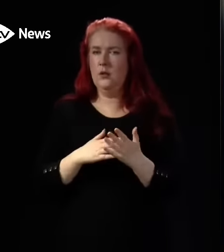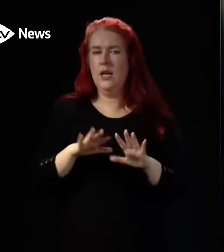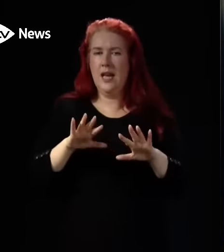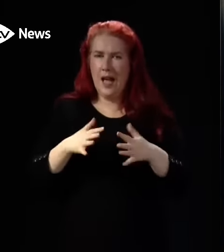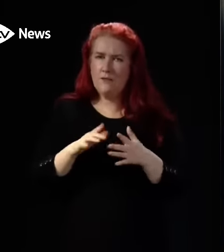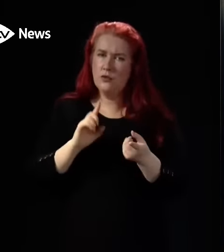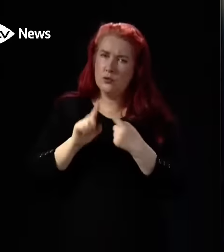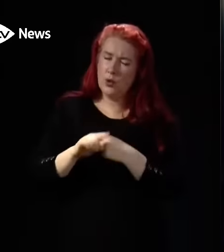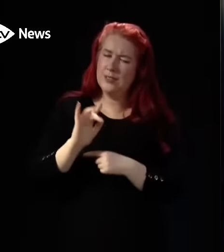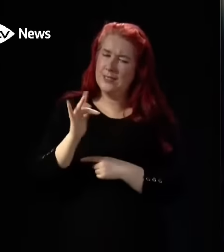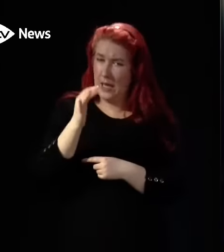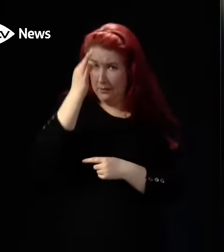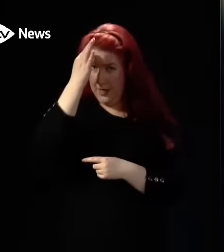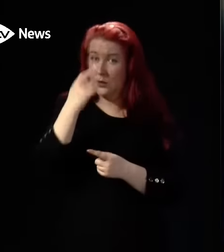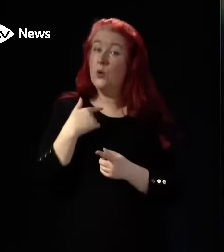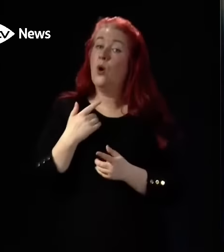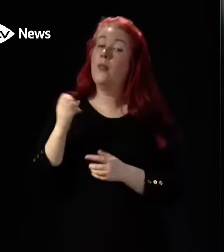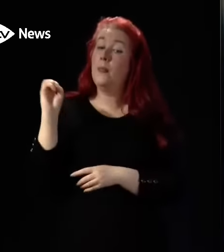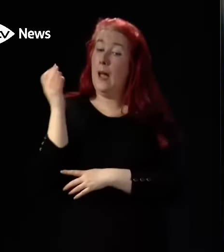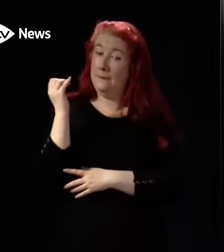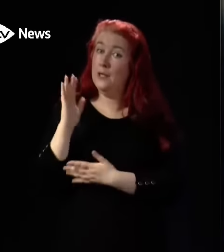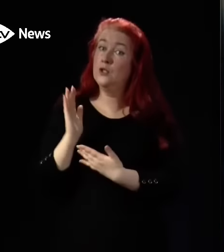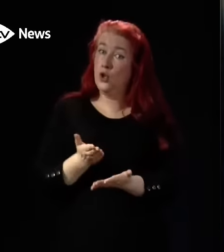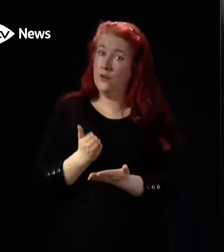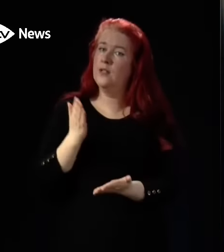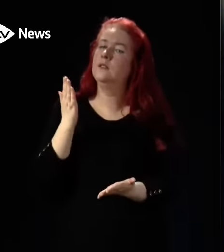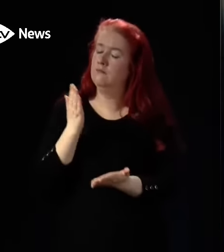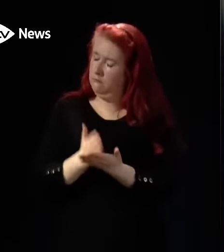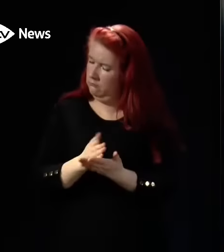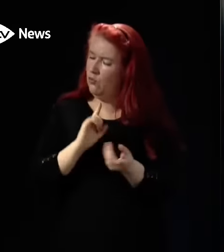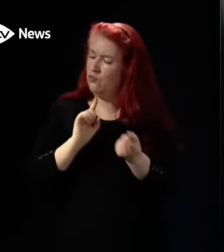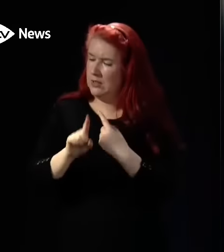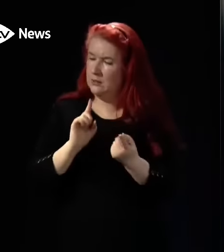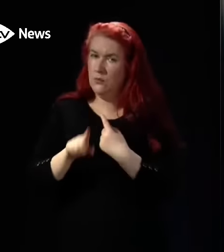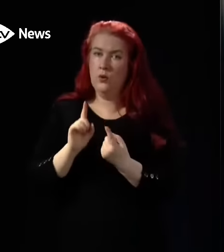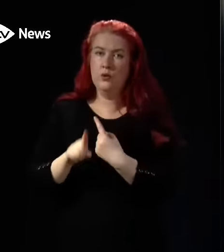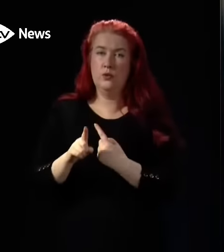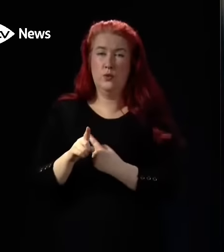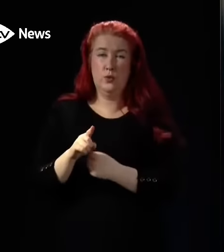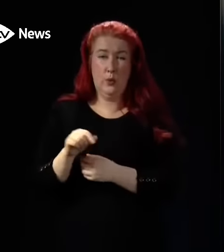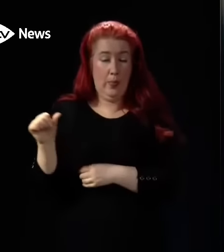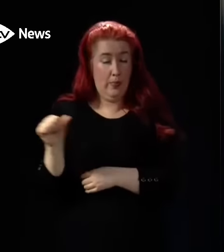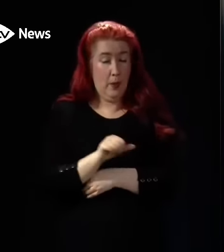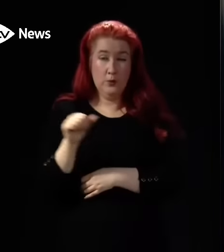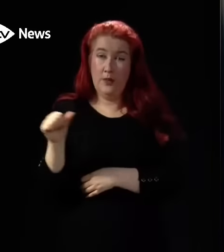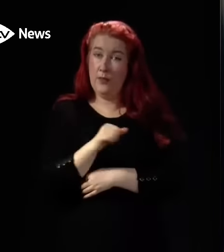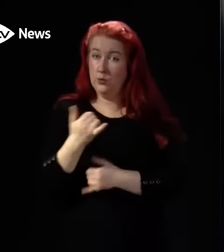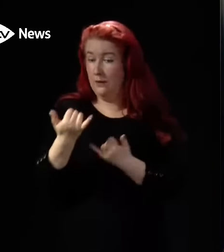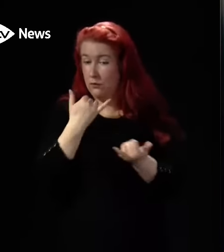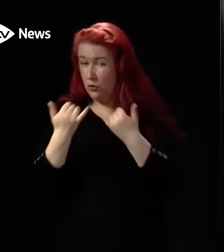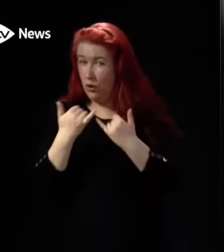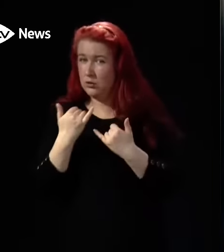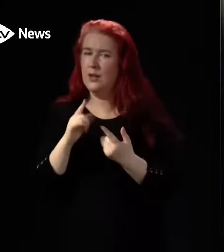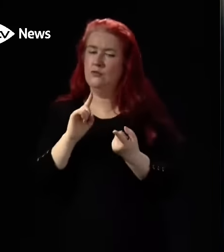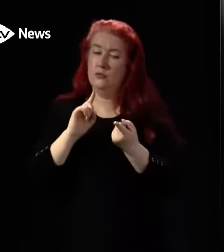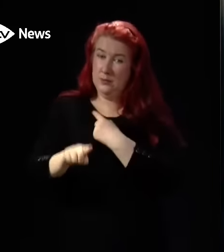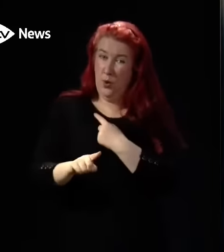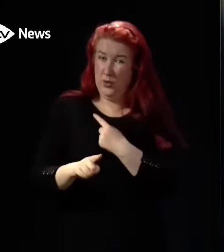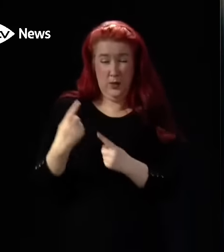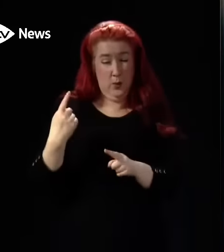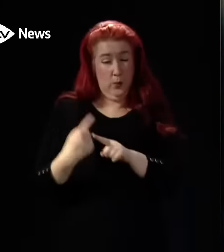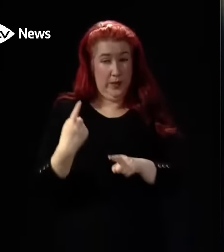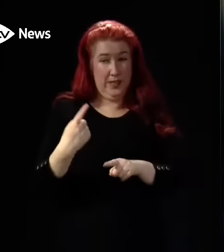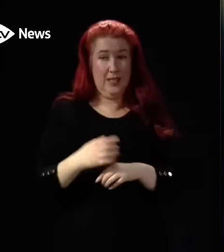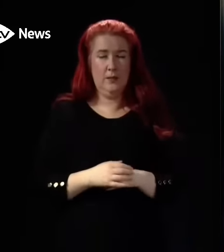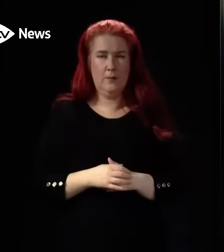7 seconds. So the ambulance service is responding to thousands of calls every week and responding very quickly. There